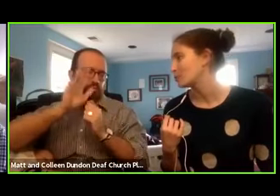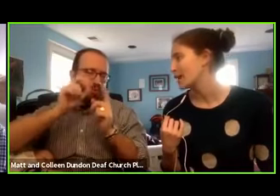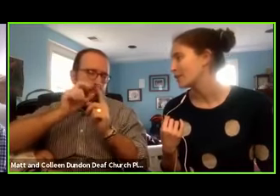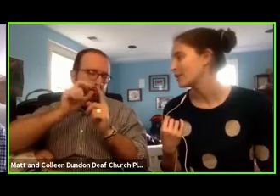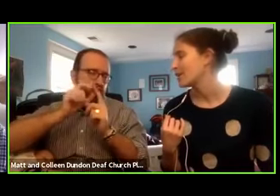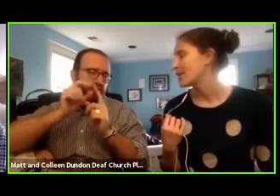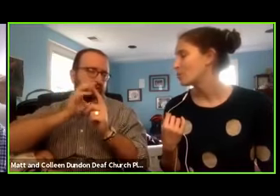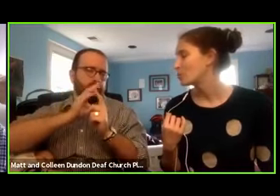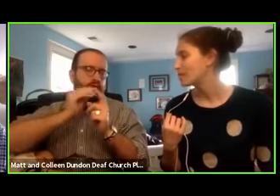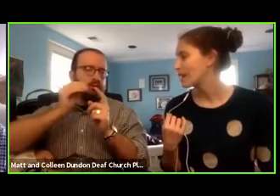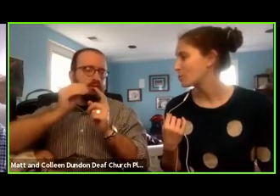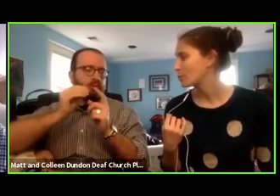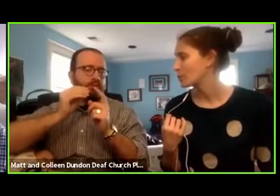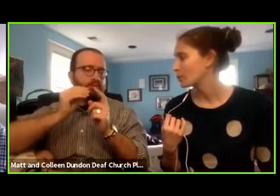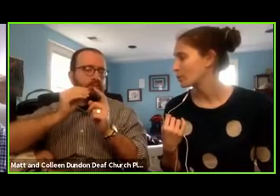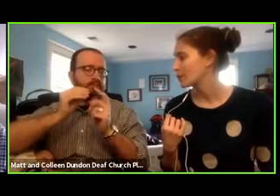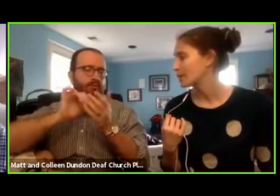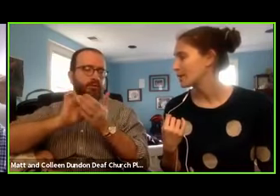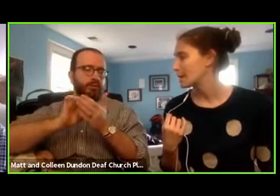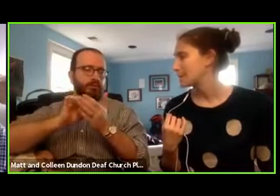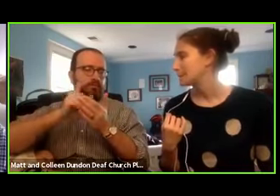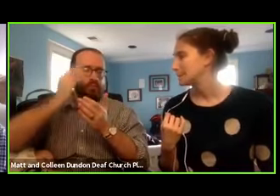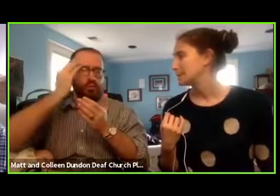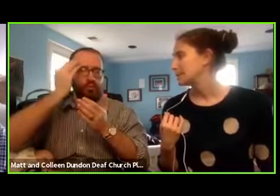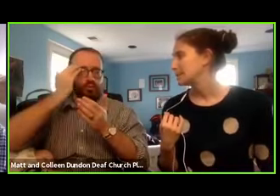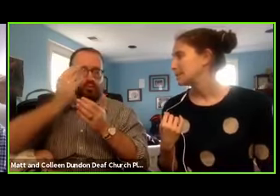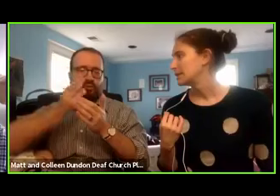time in prayer, more time with your word.